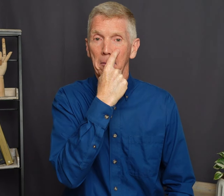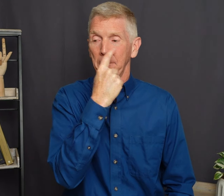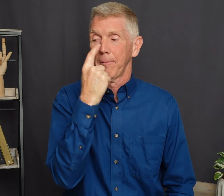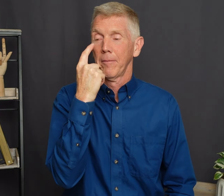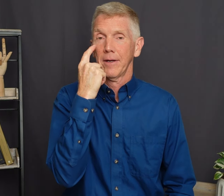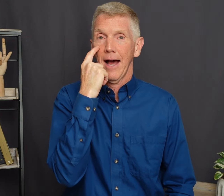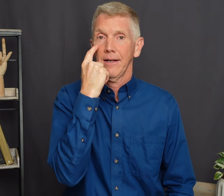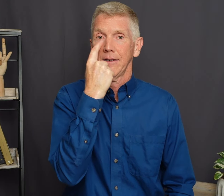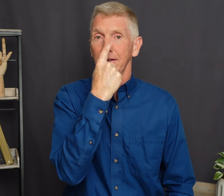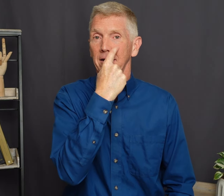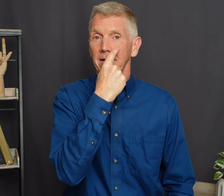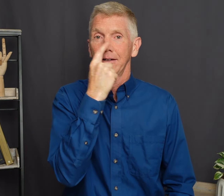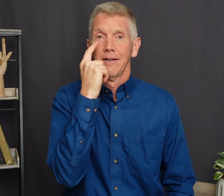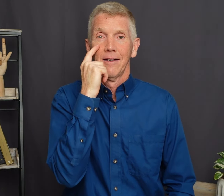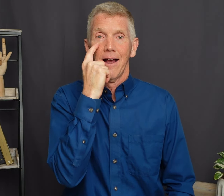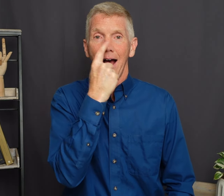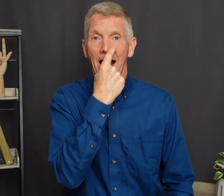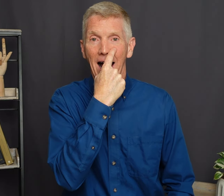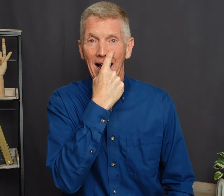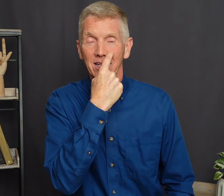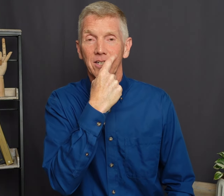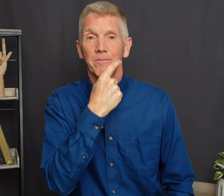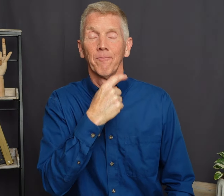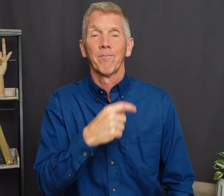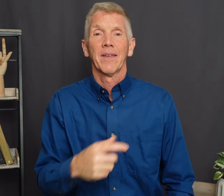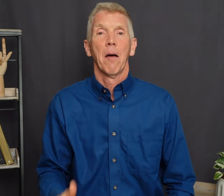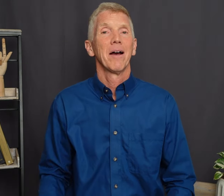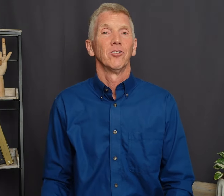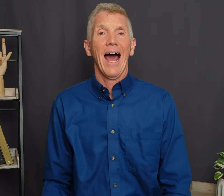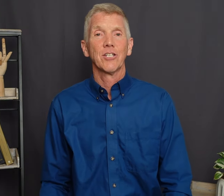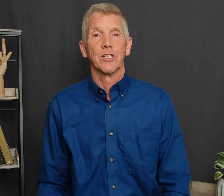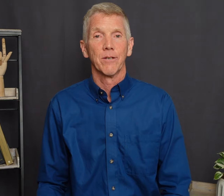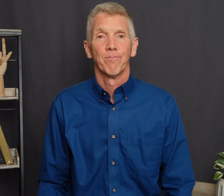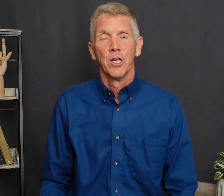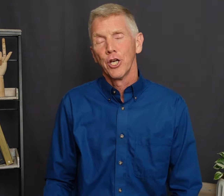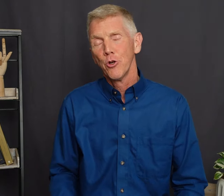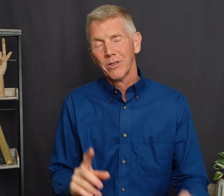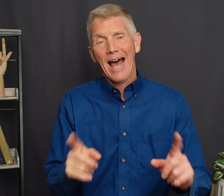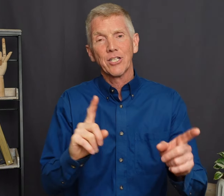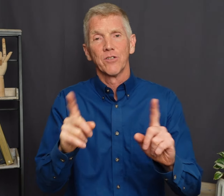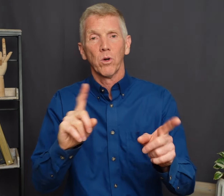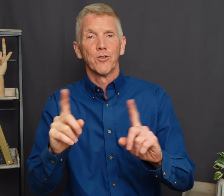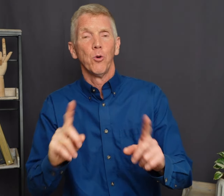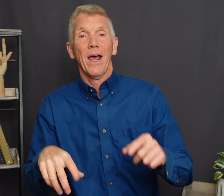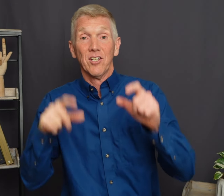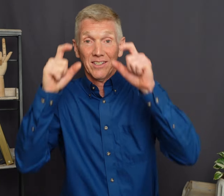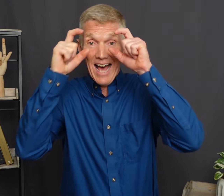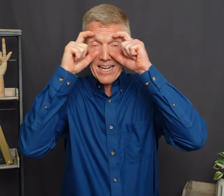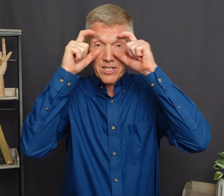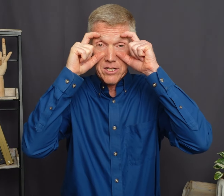Got it Eyes How about glasses You can do glasses one of two ways Glasses